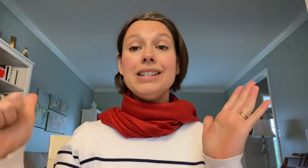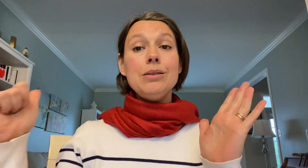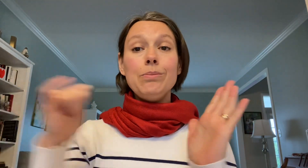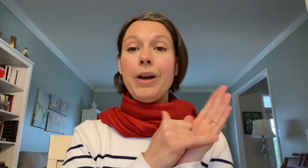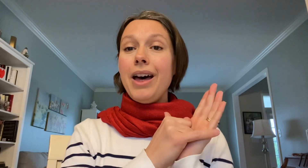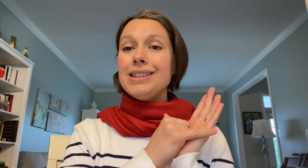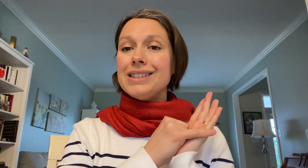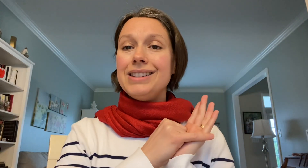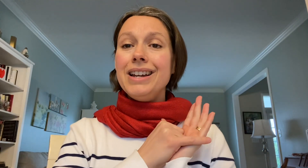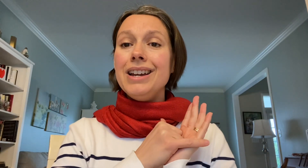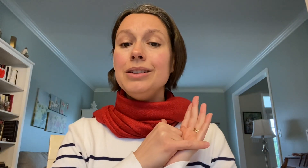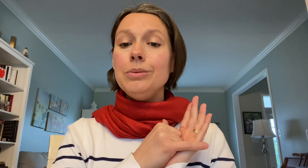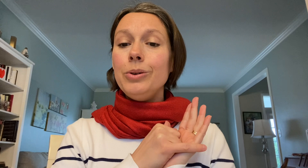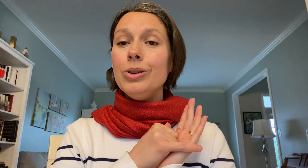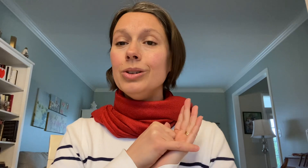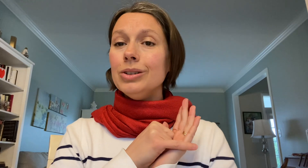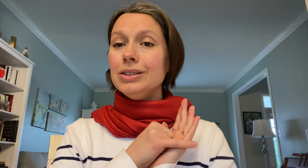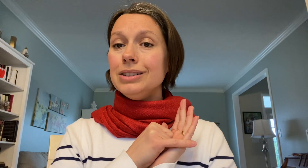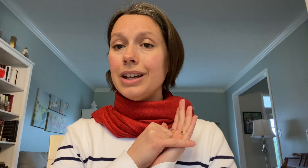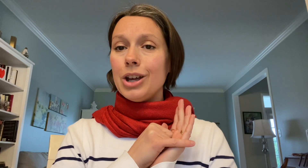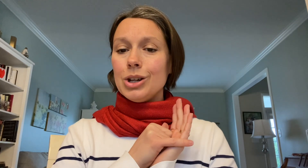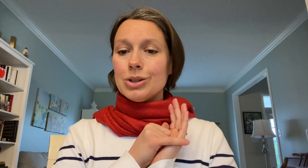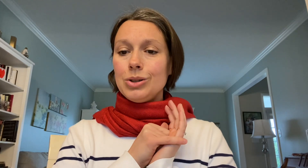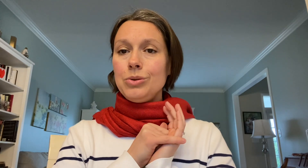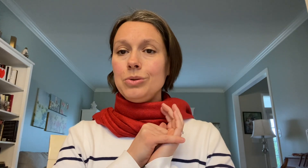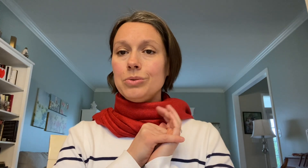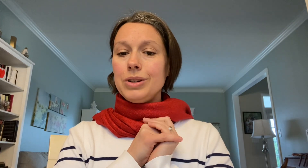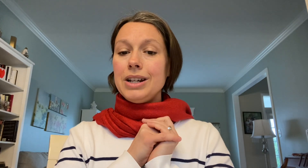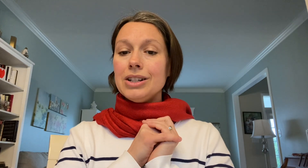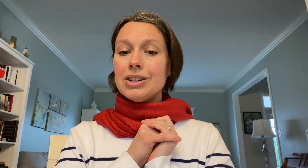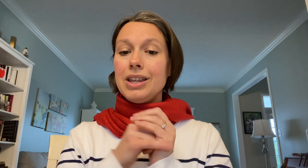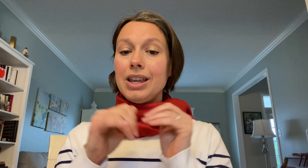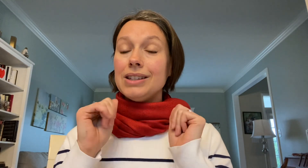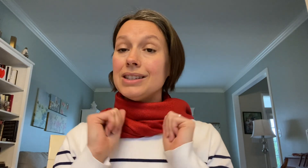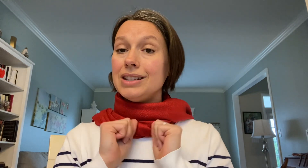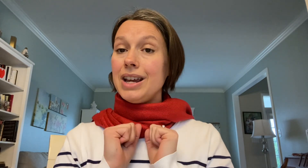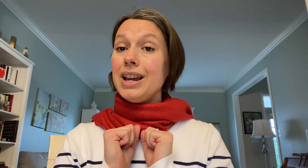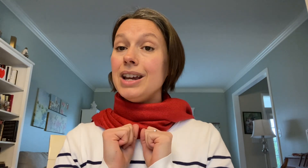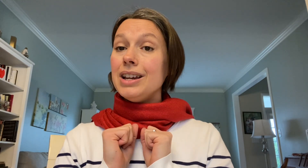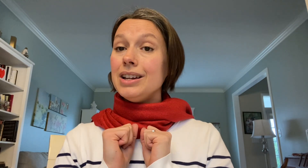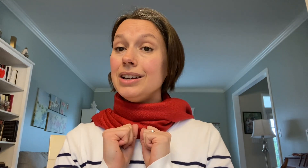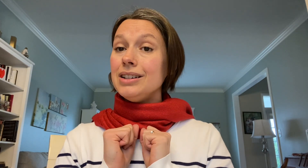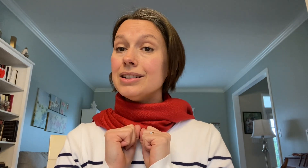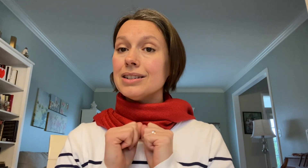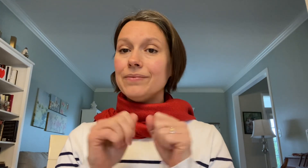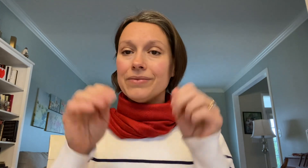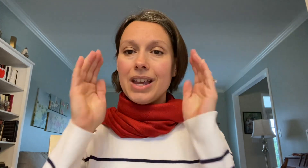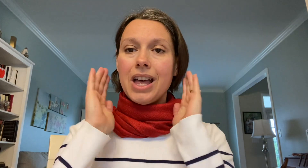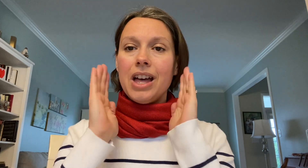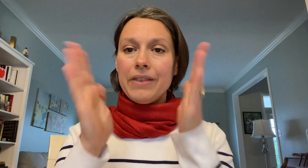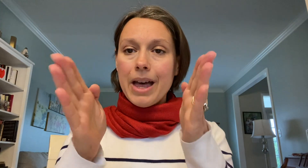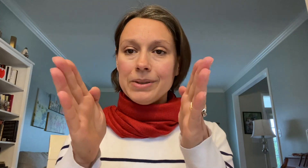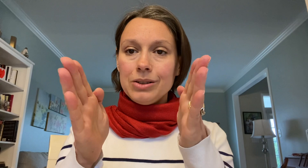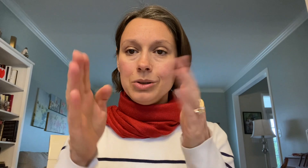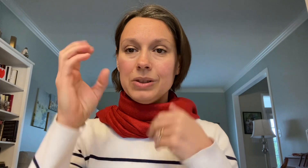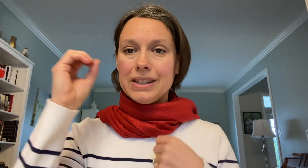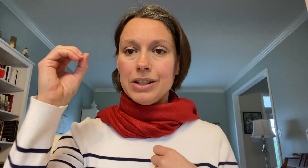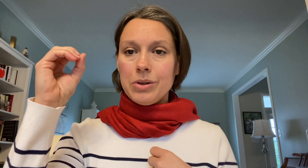impossible to reach the state of absolute zero